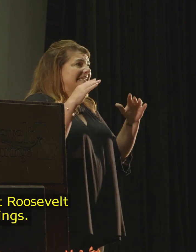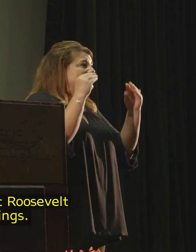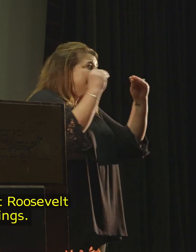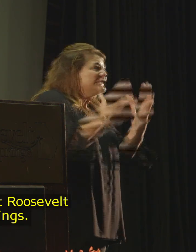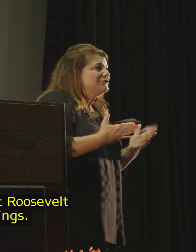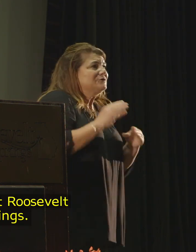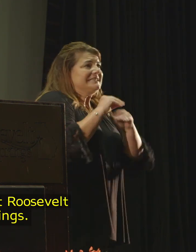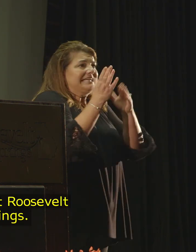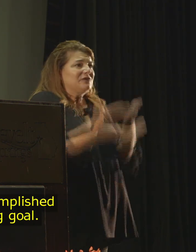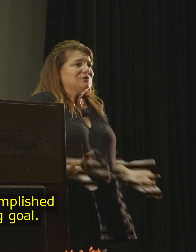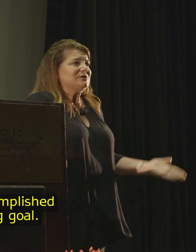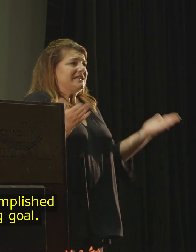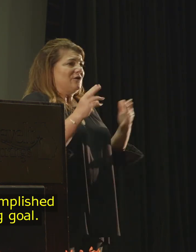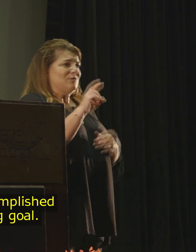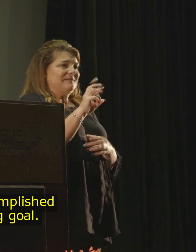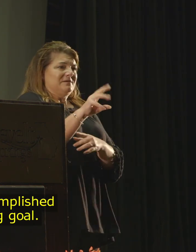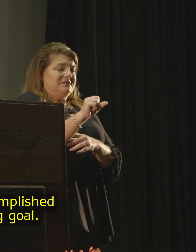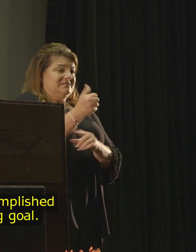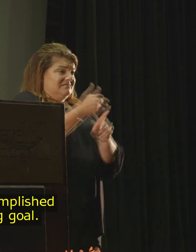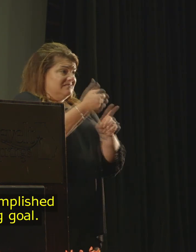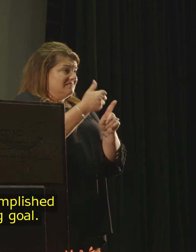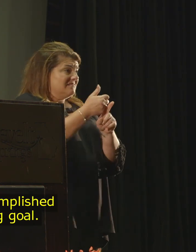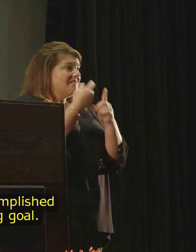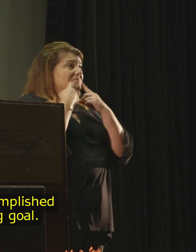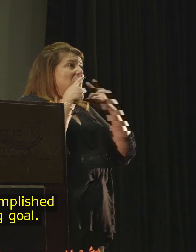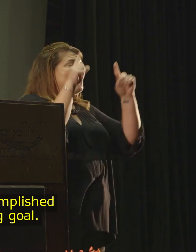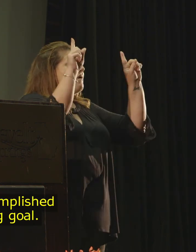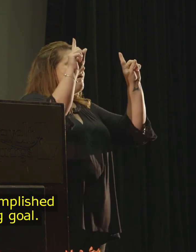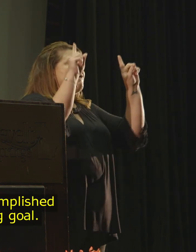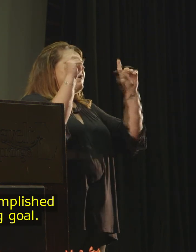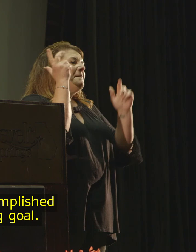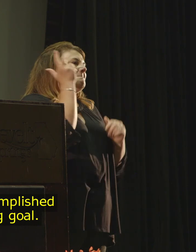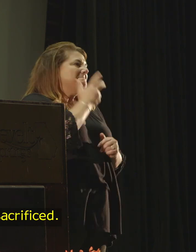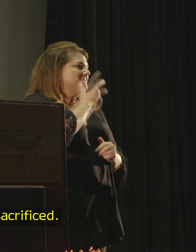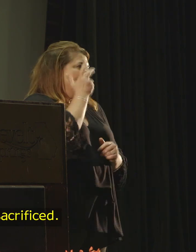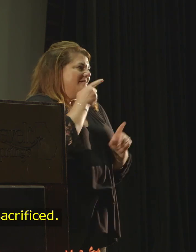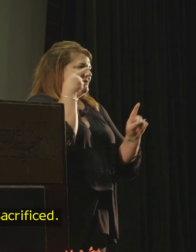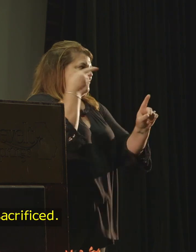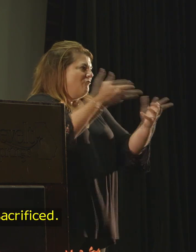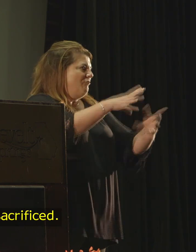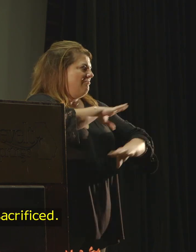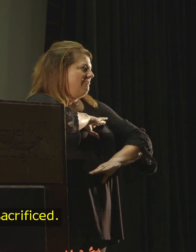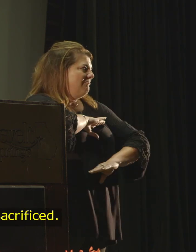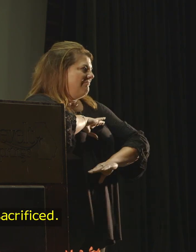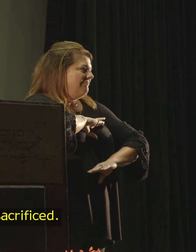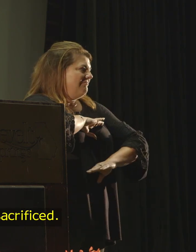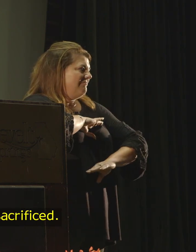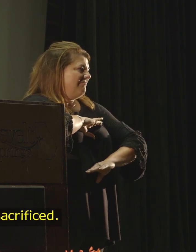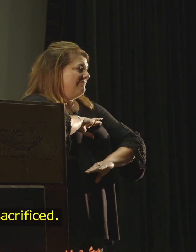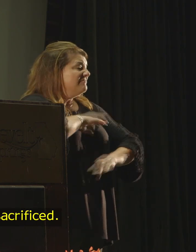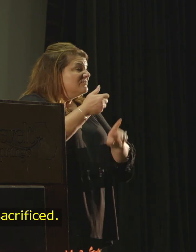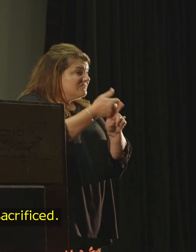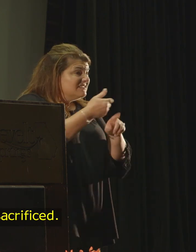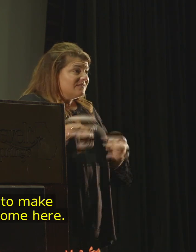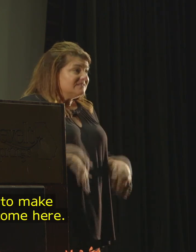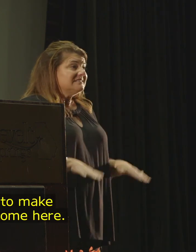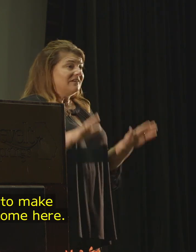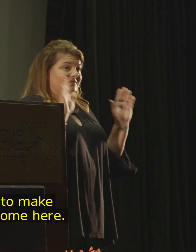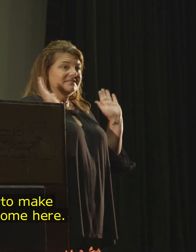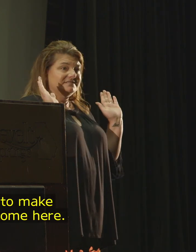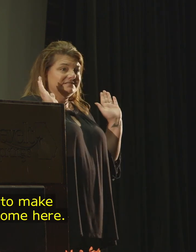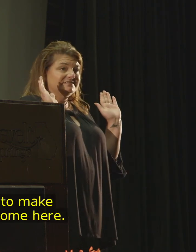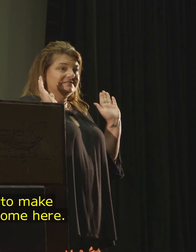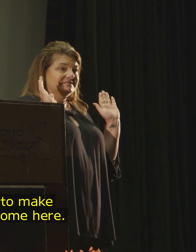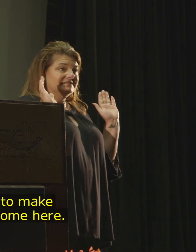Roosevelt Warm Springs. You have accomplished an amazing goal. And you have sacrificed. You